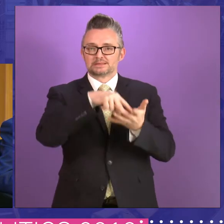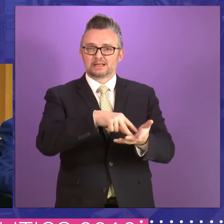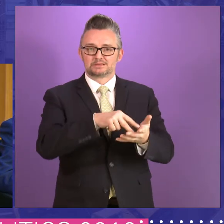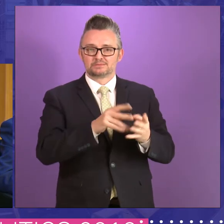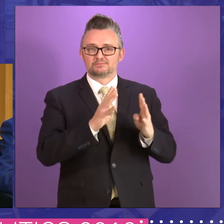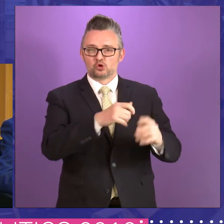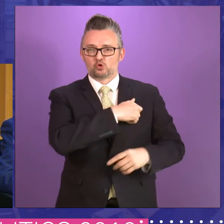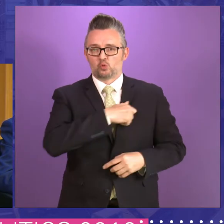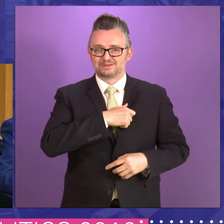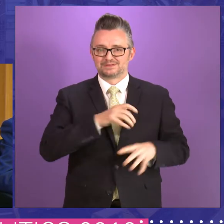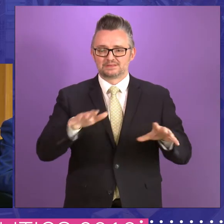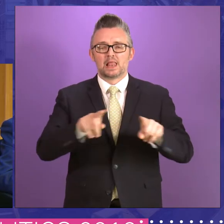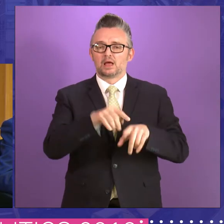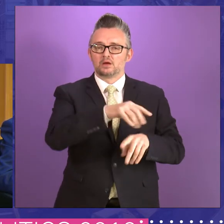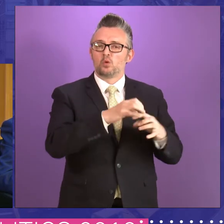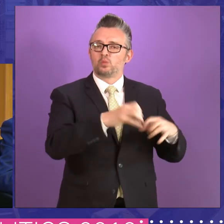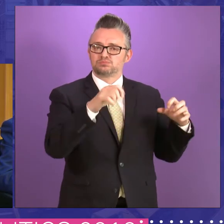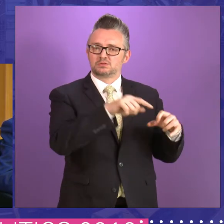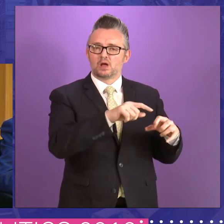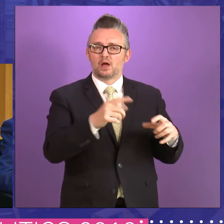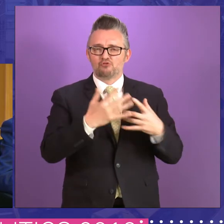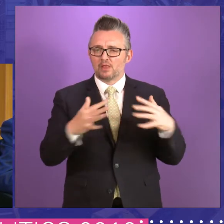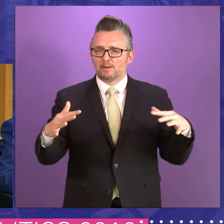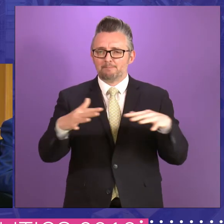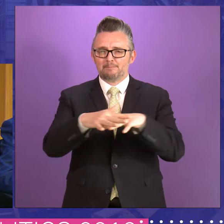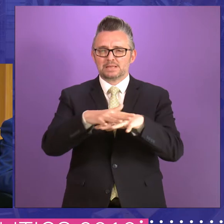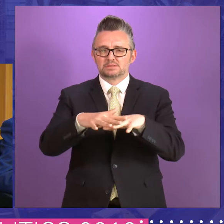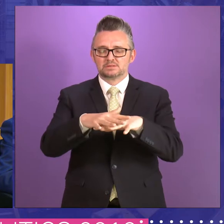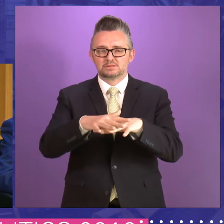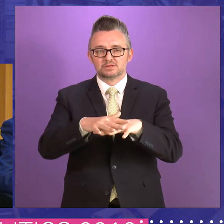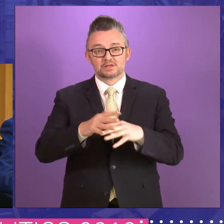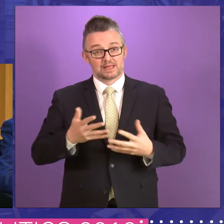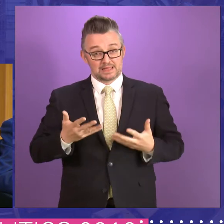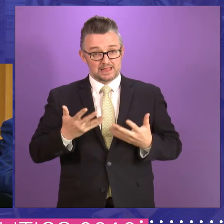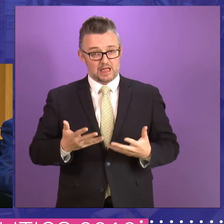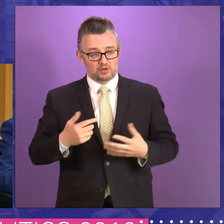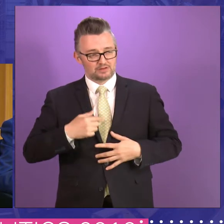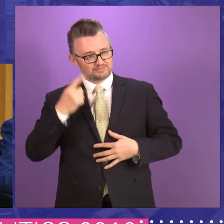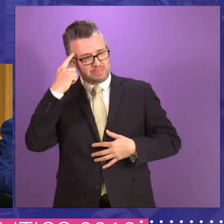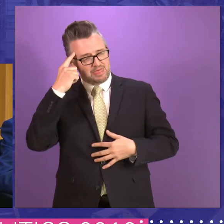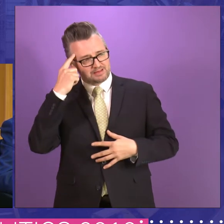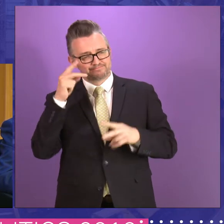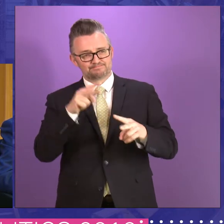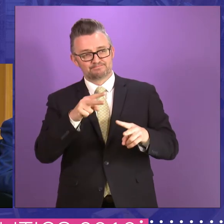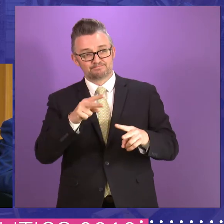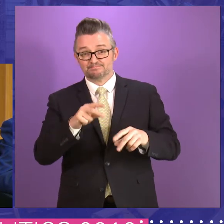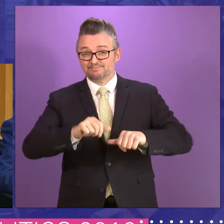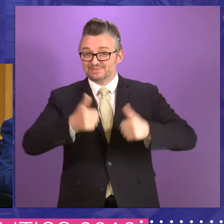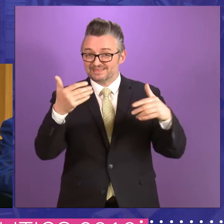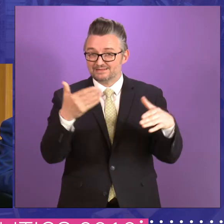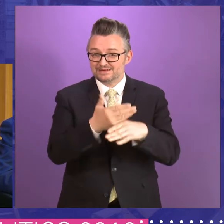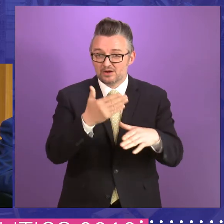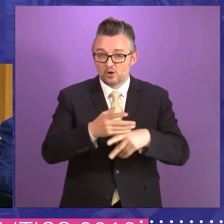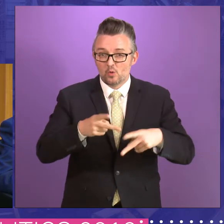Um, and the, um, I think the jury's out about whether that has been the most effective way